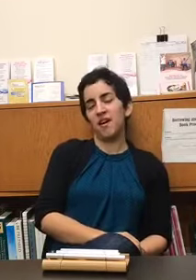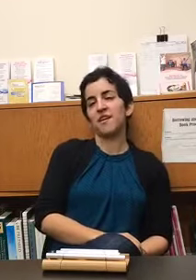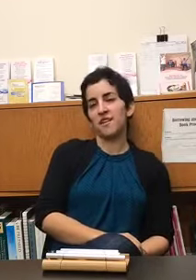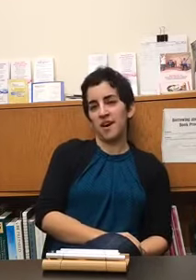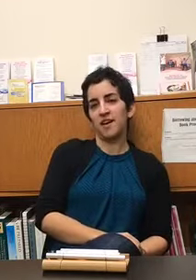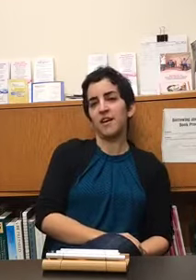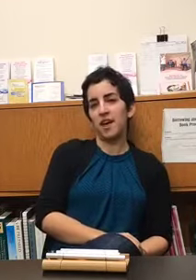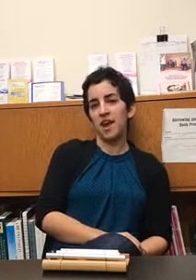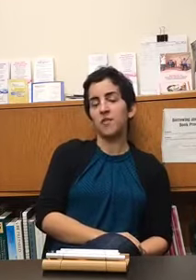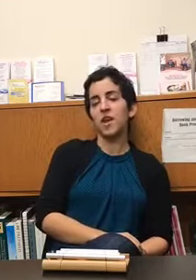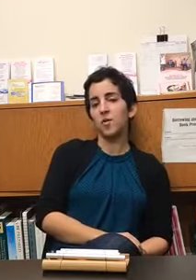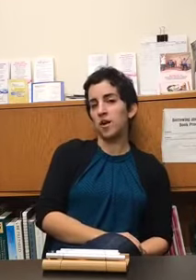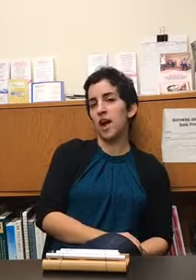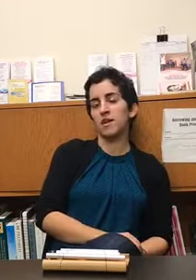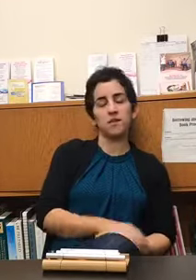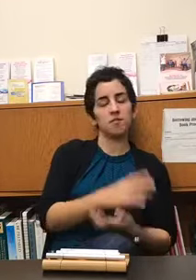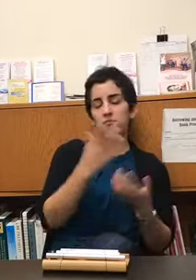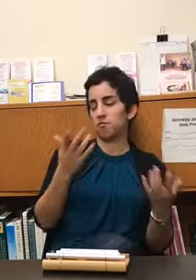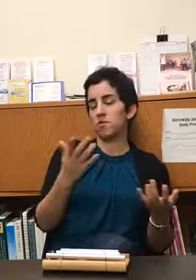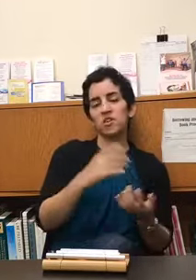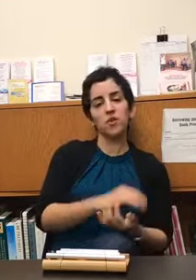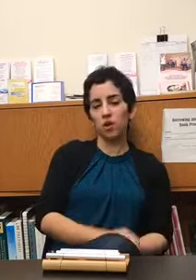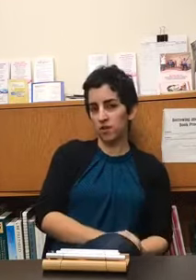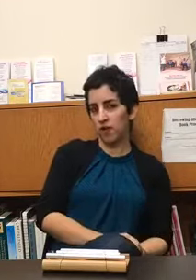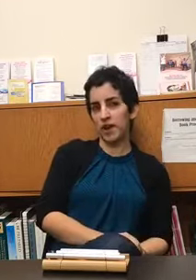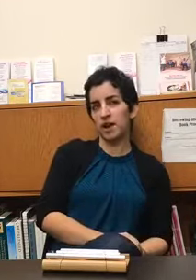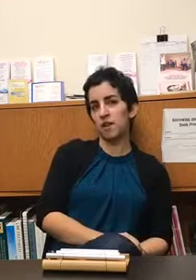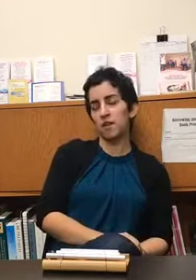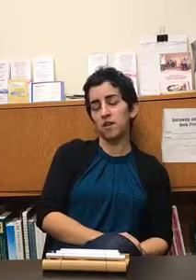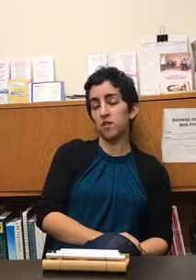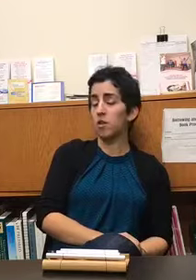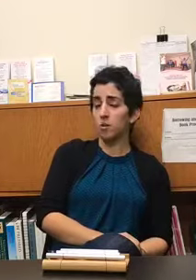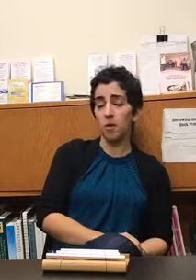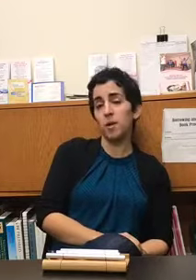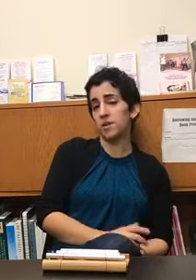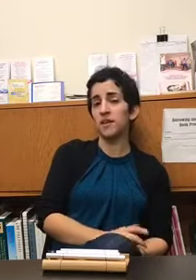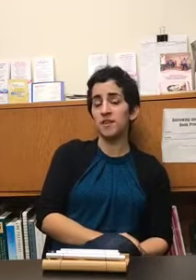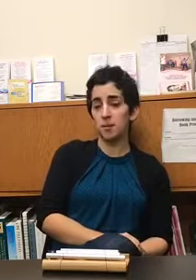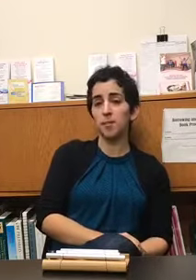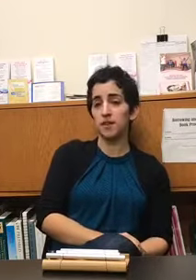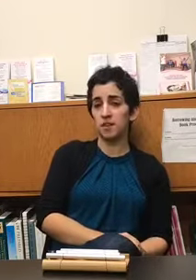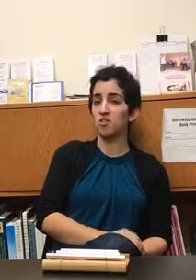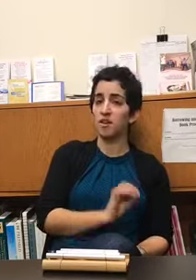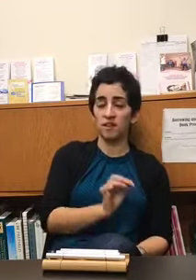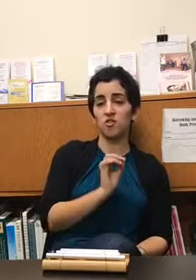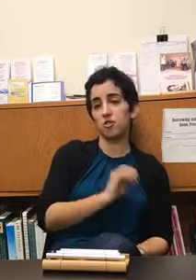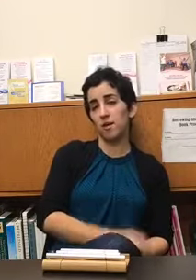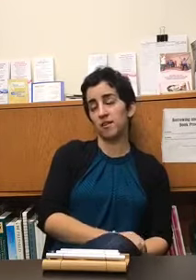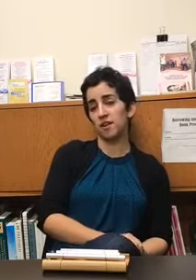yeah and if anyone has difficulty finding any of these you can go to my website and send me a message and i'll send you a direct link